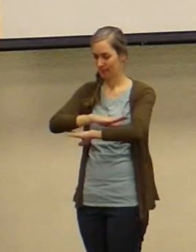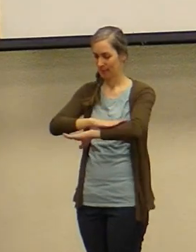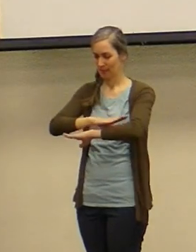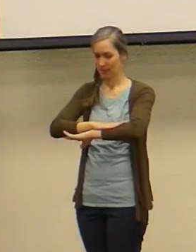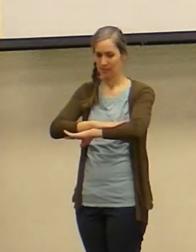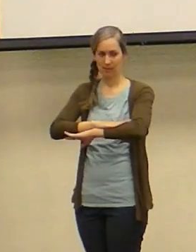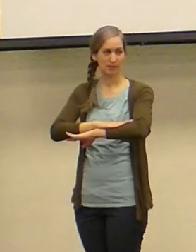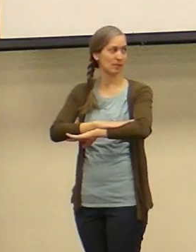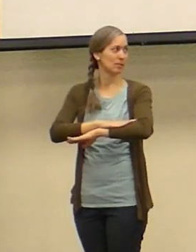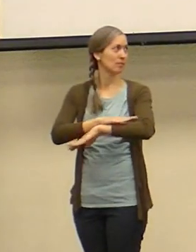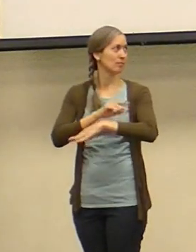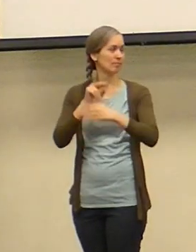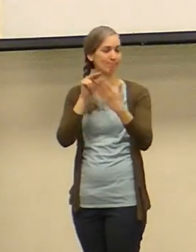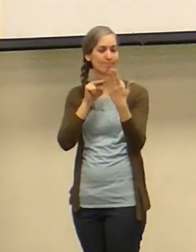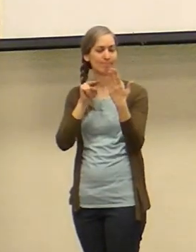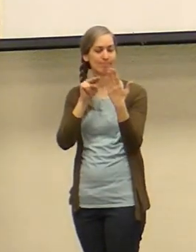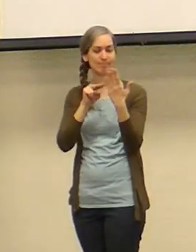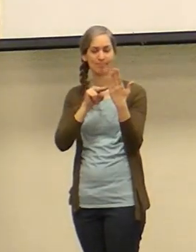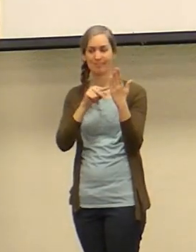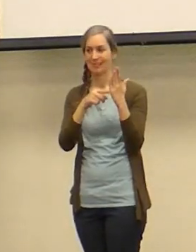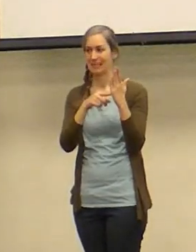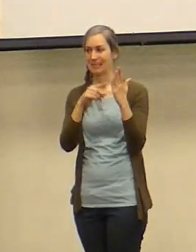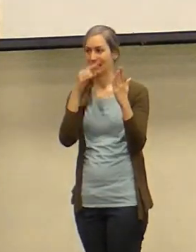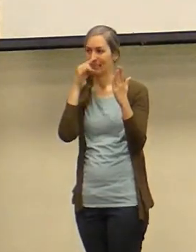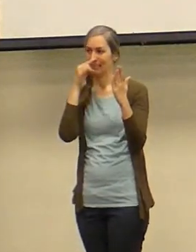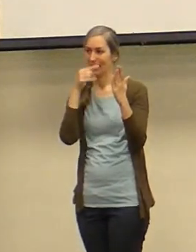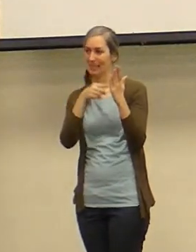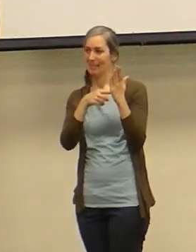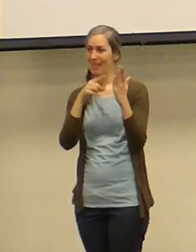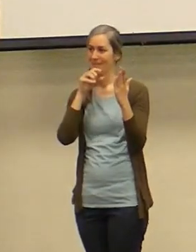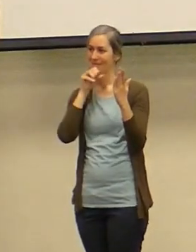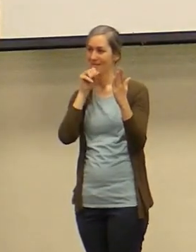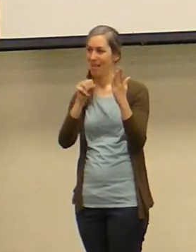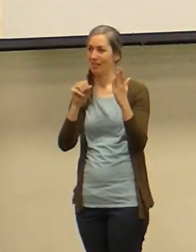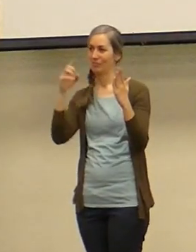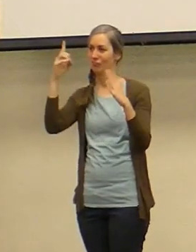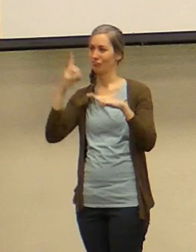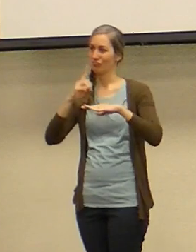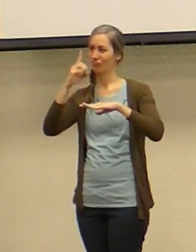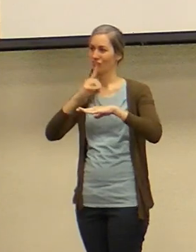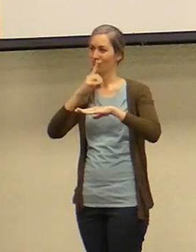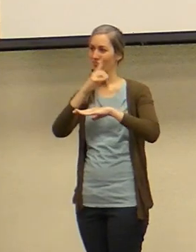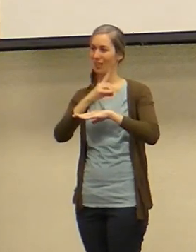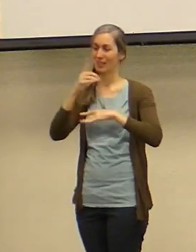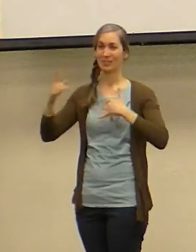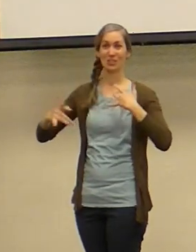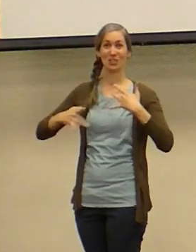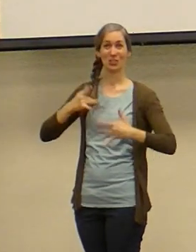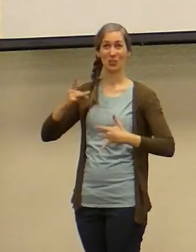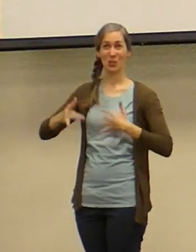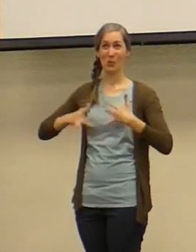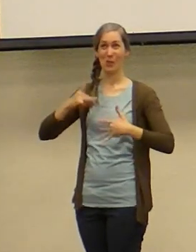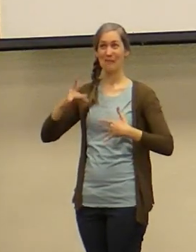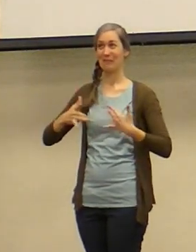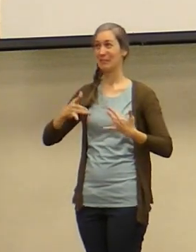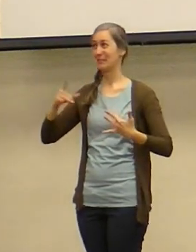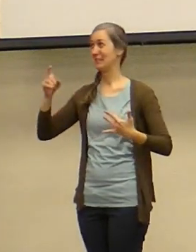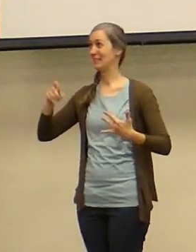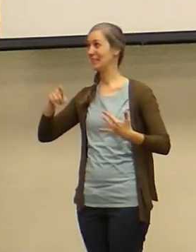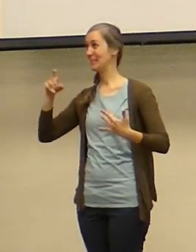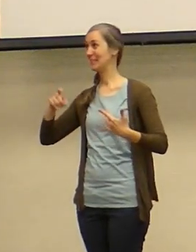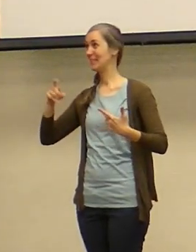this kid kid who loves dinosaurs who is joyful who is needing